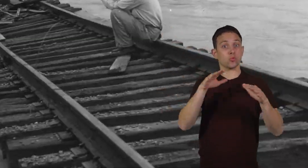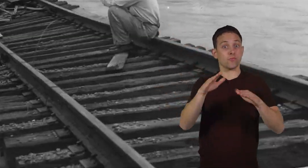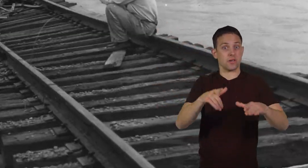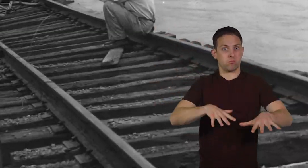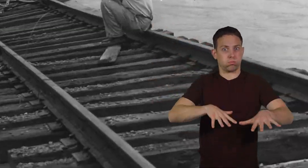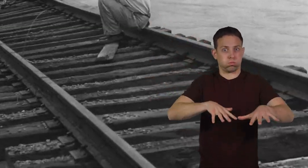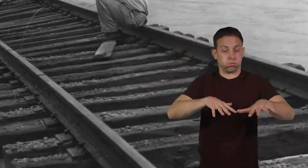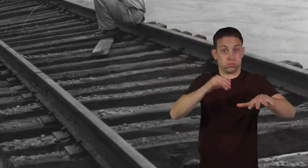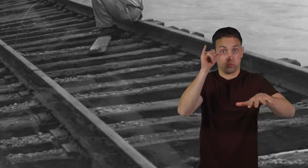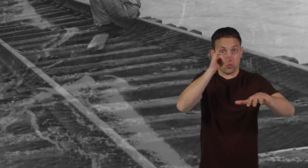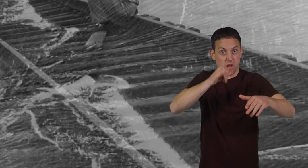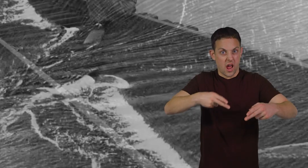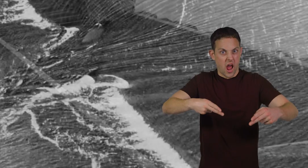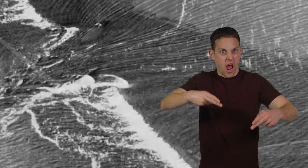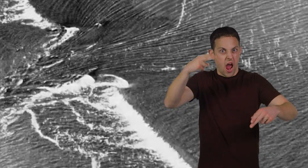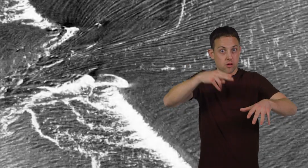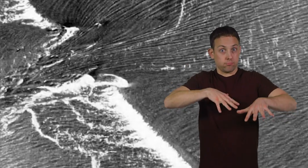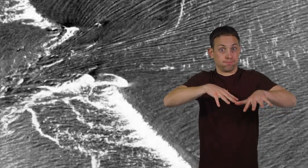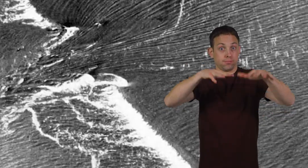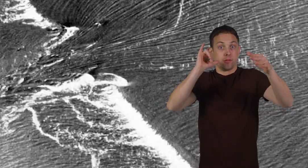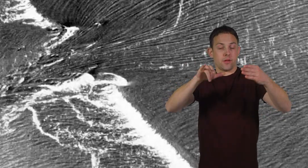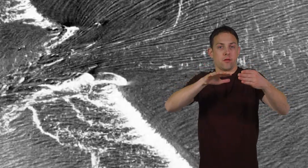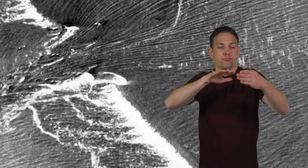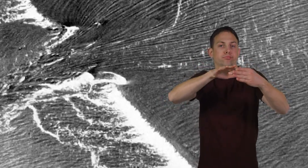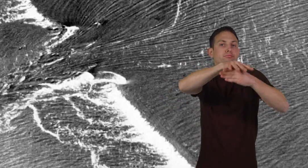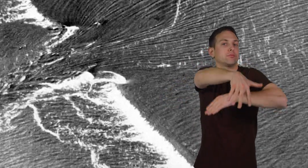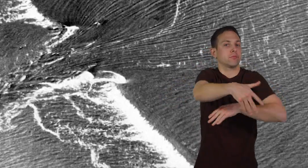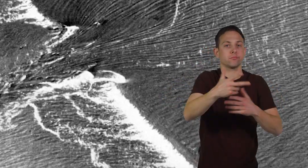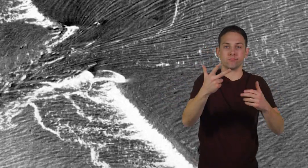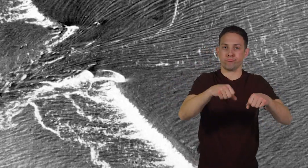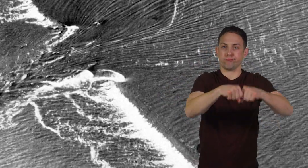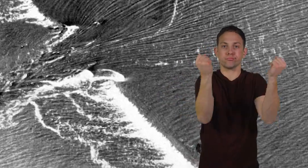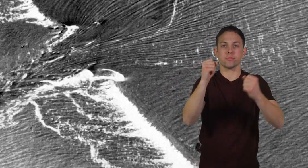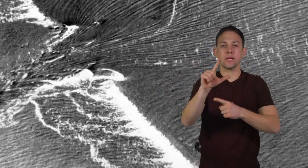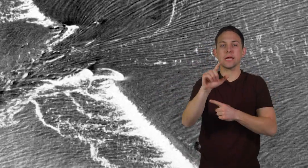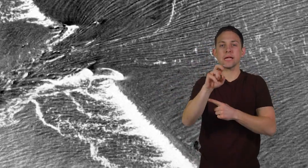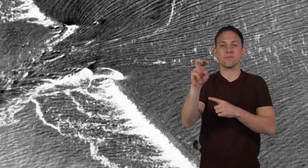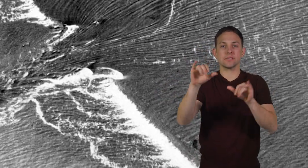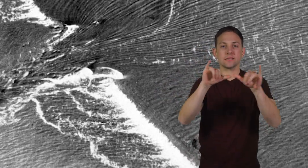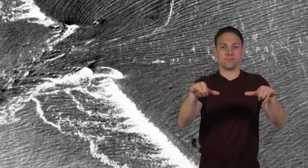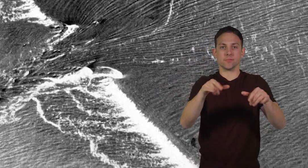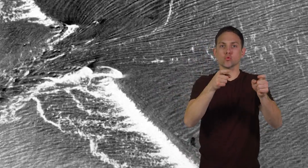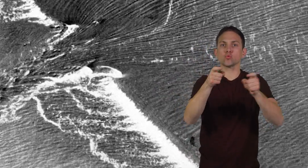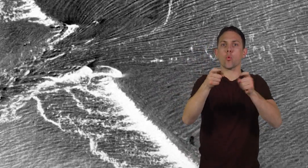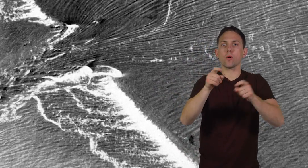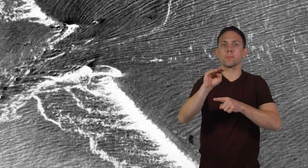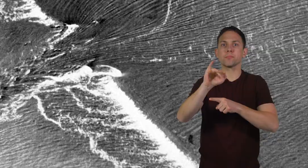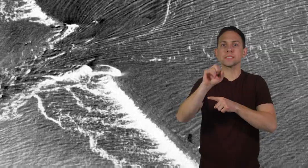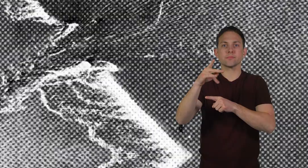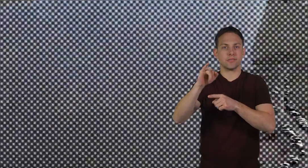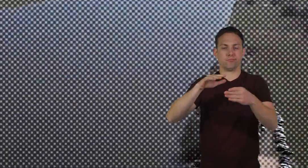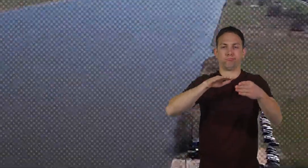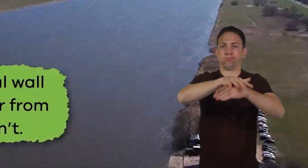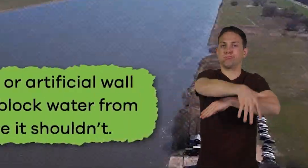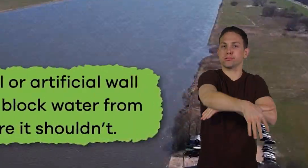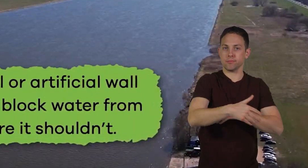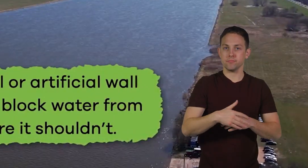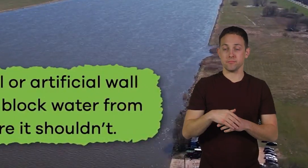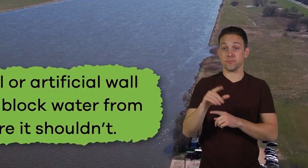levels to rise so high that they breached or broke the levee system controlling the Mississippi. A levee